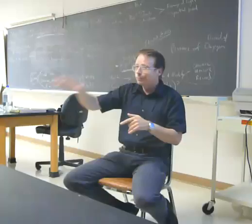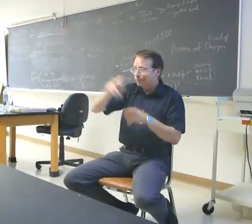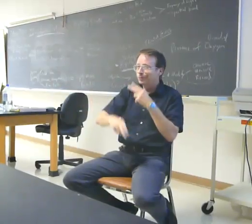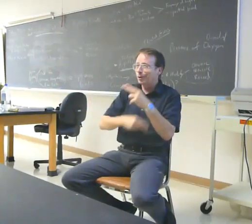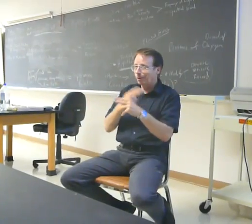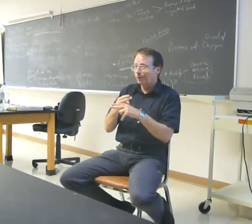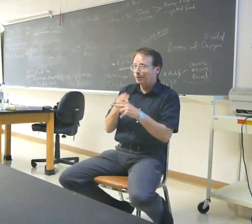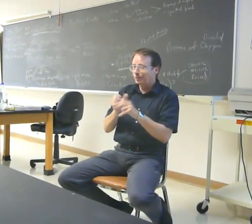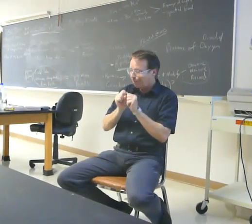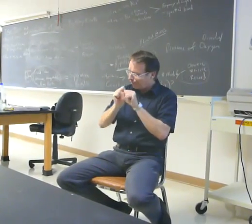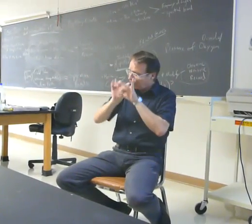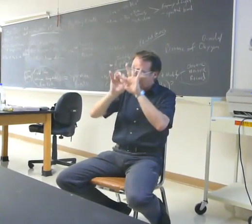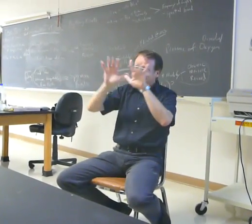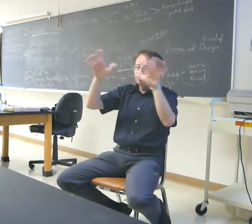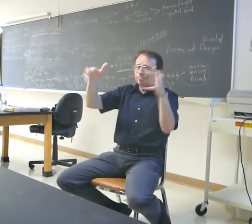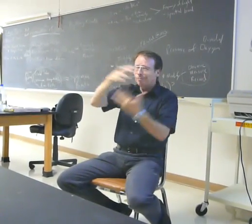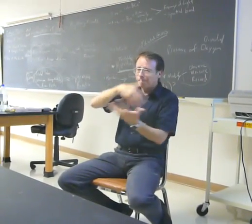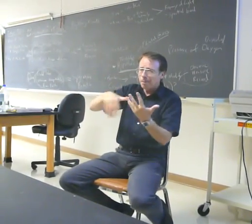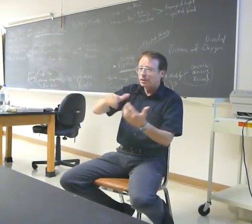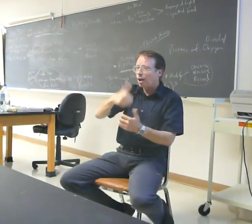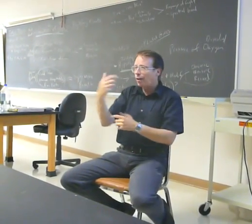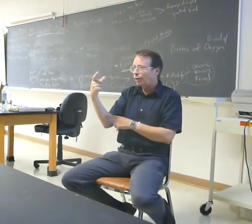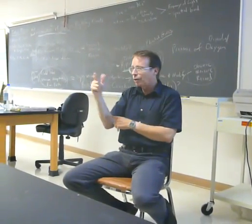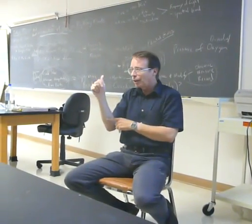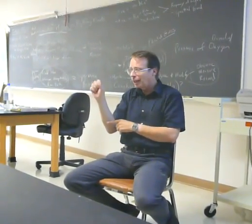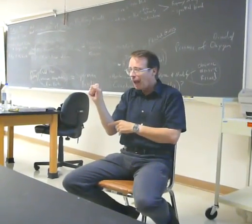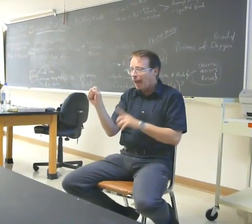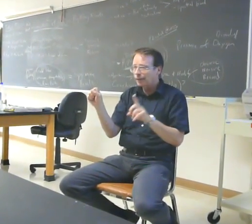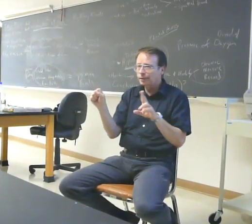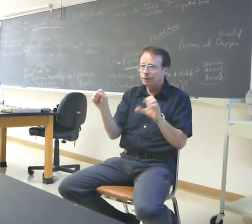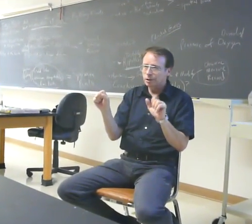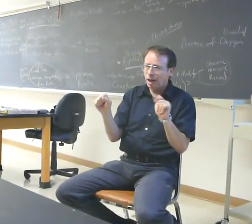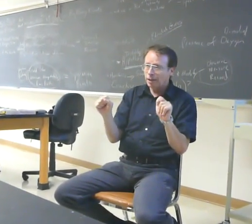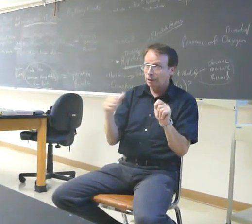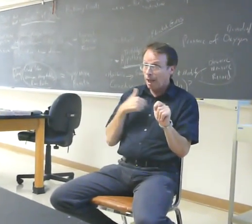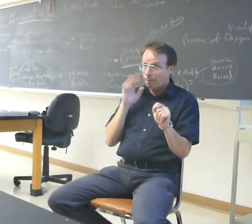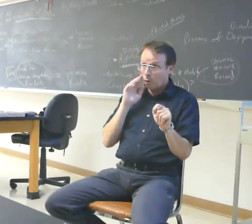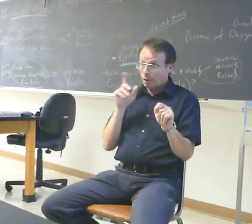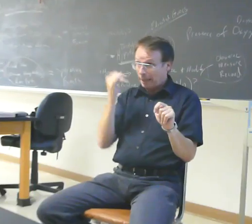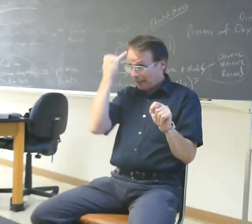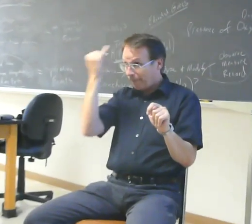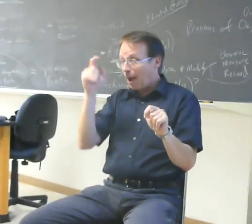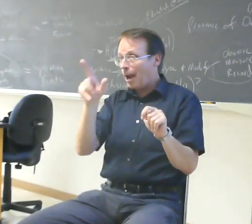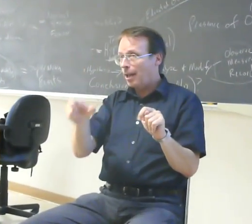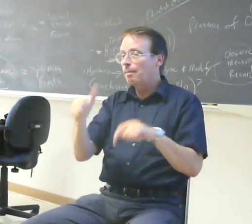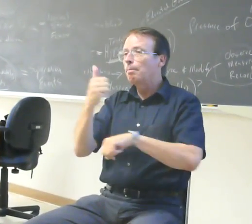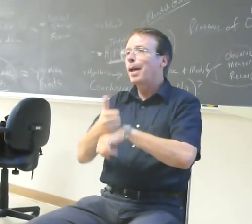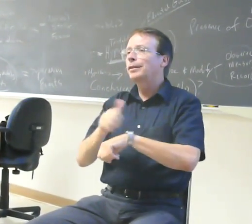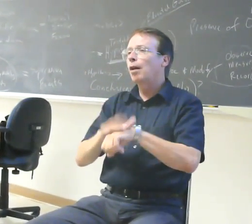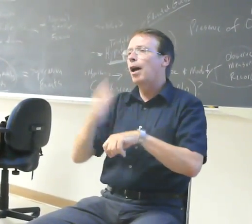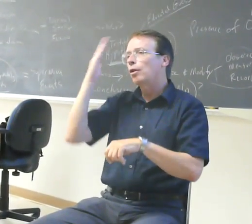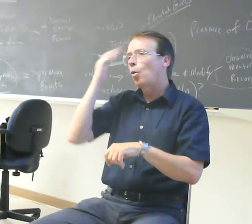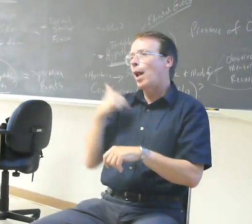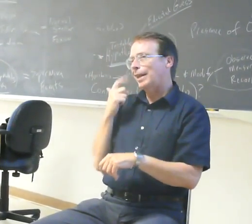You mix it in with the other gap and dust out there. So what I'm going to ask you, based on knowing what I just told you,